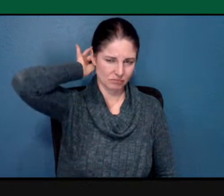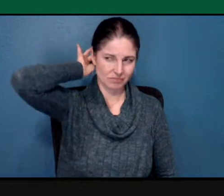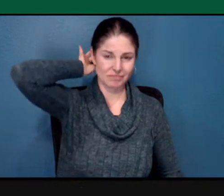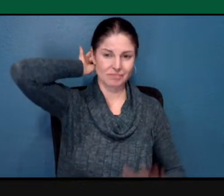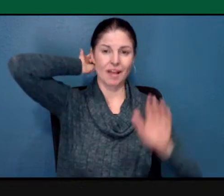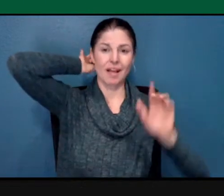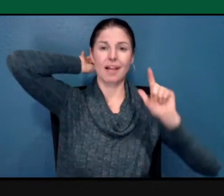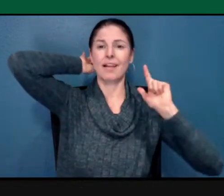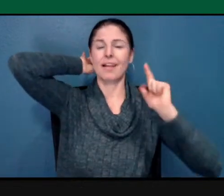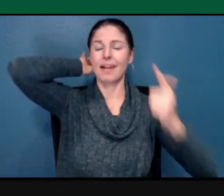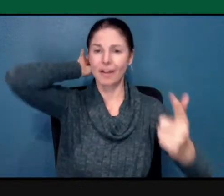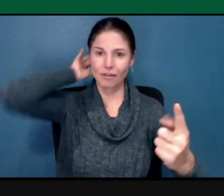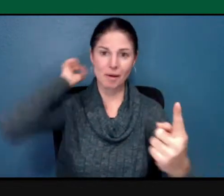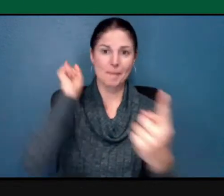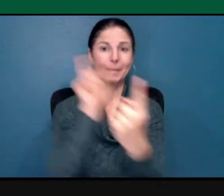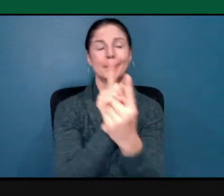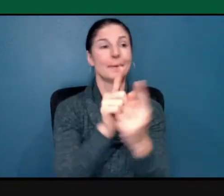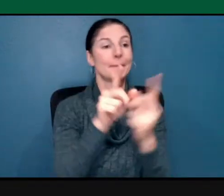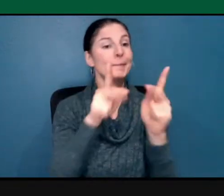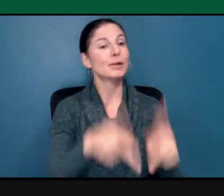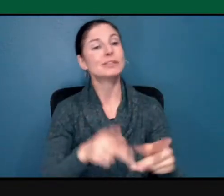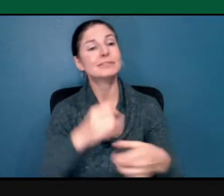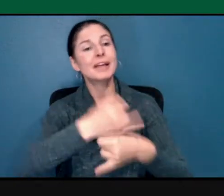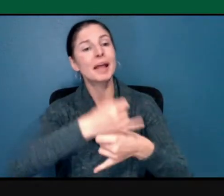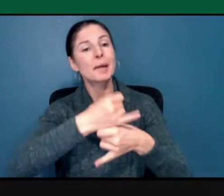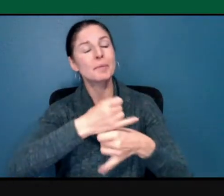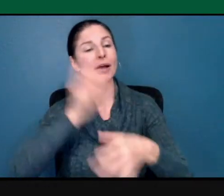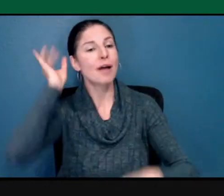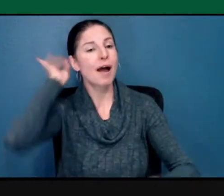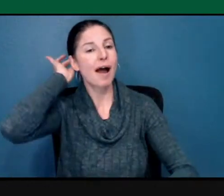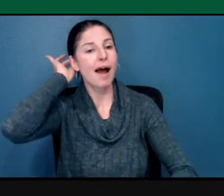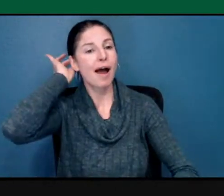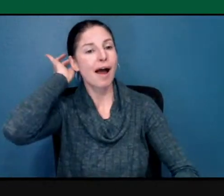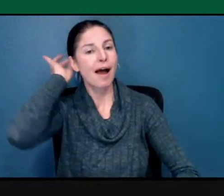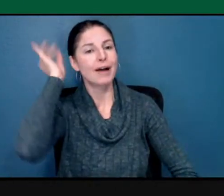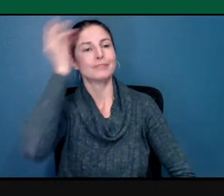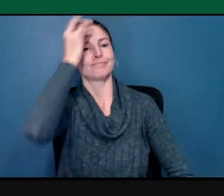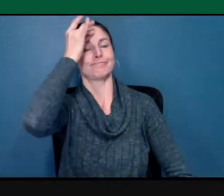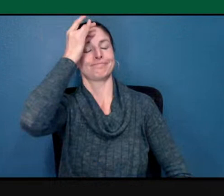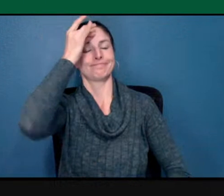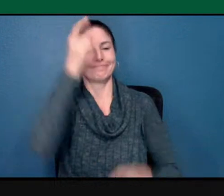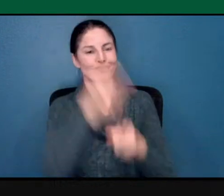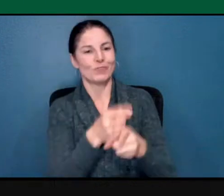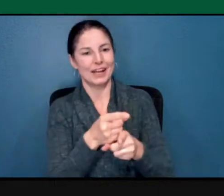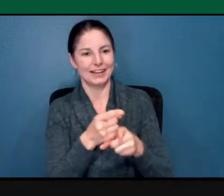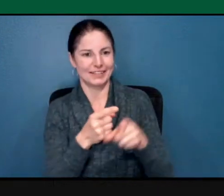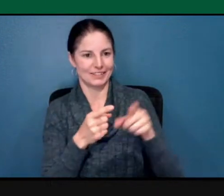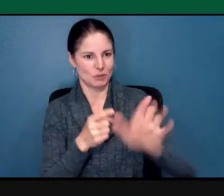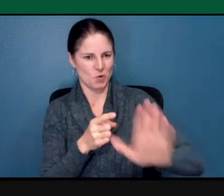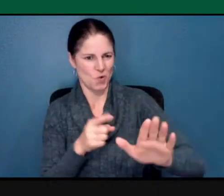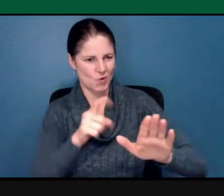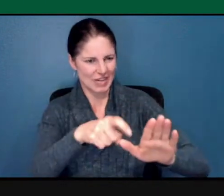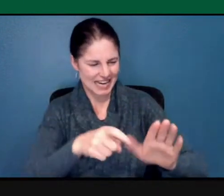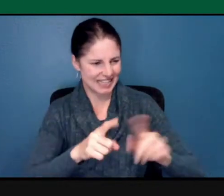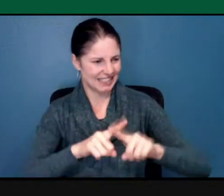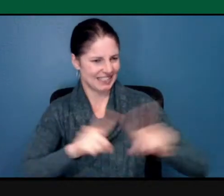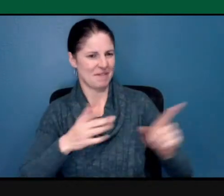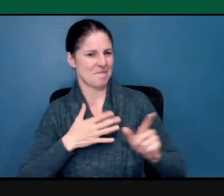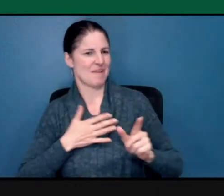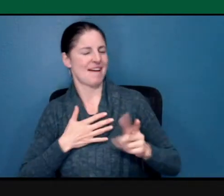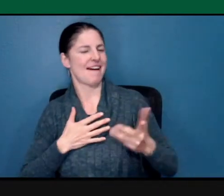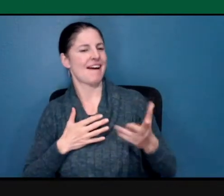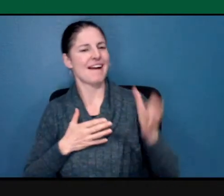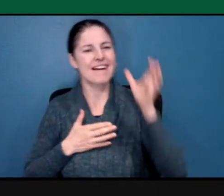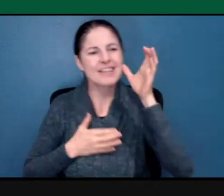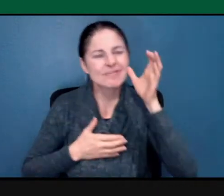campus, we take our, we all have so many needs. We take those and listen to the, the needs of